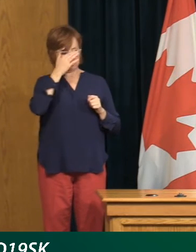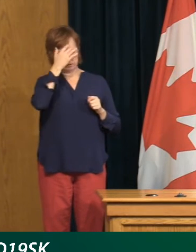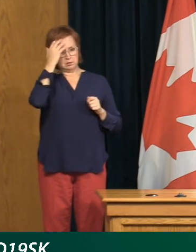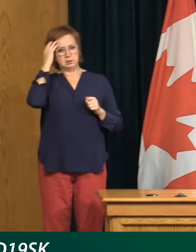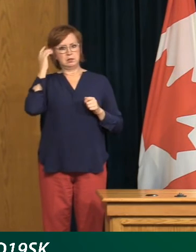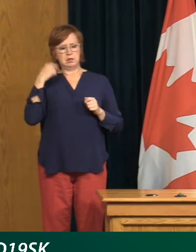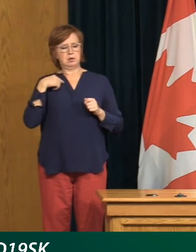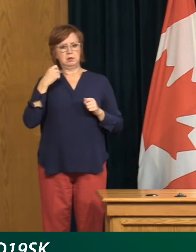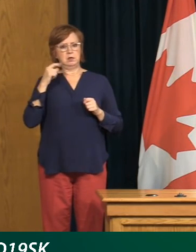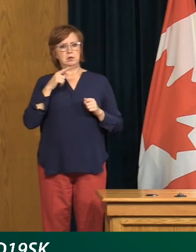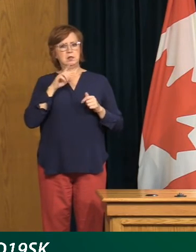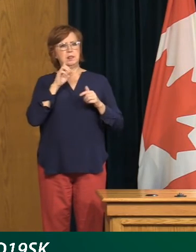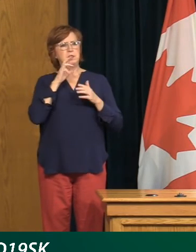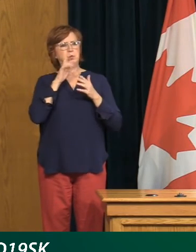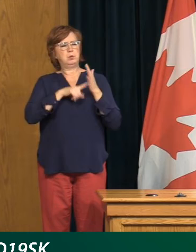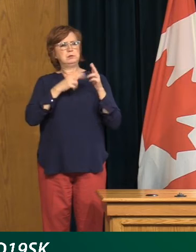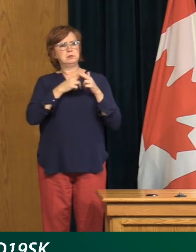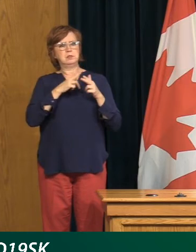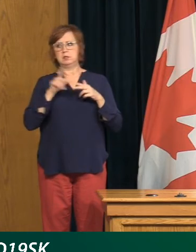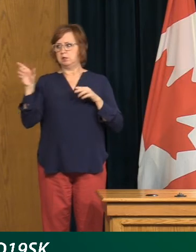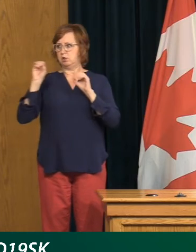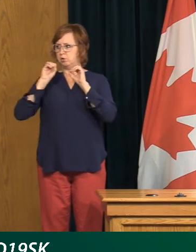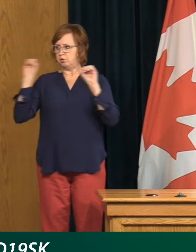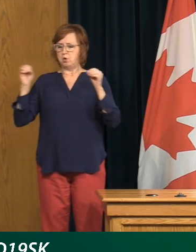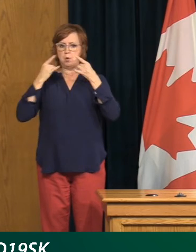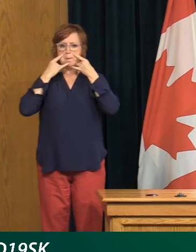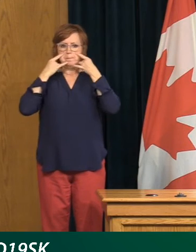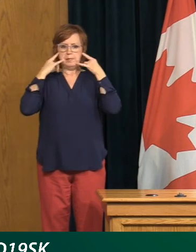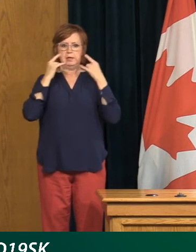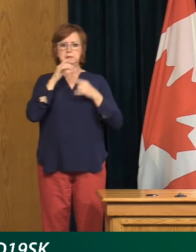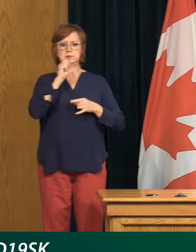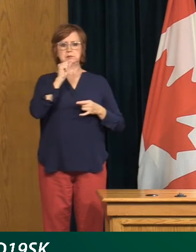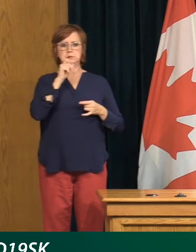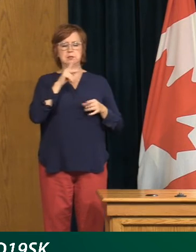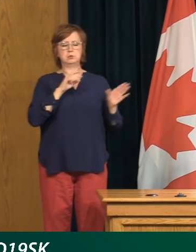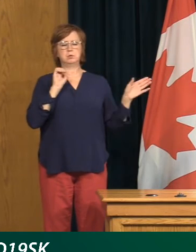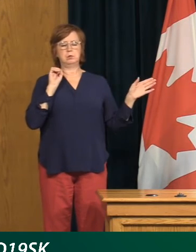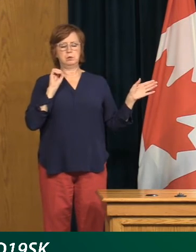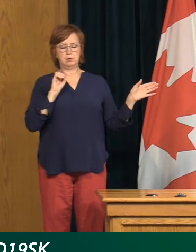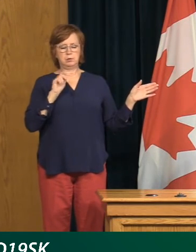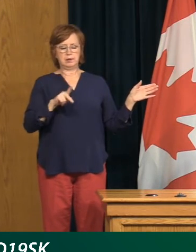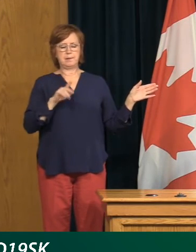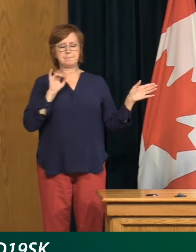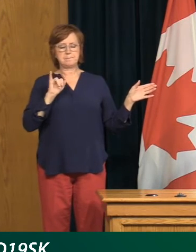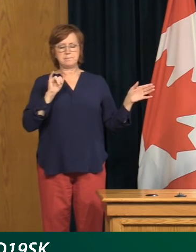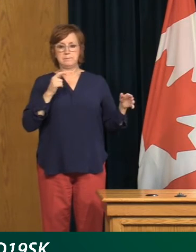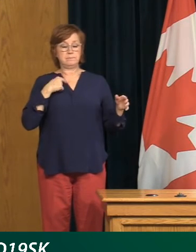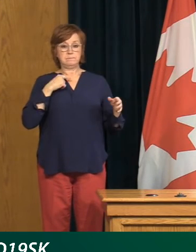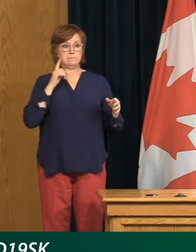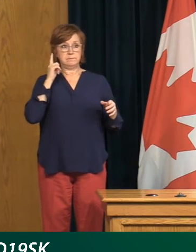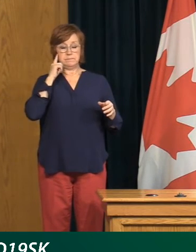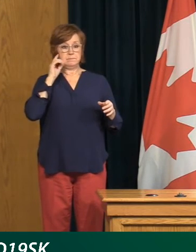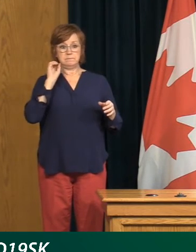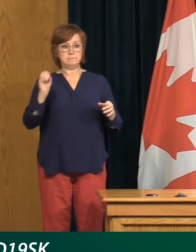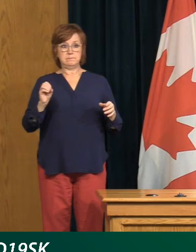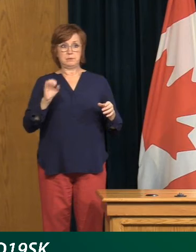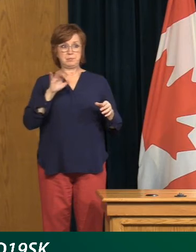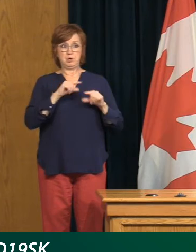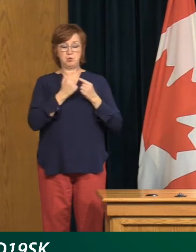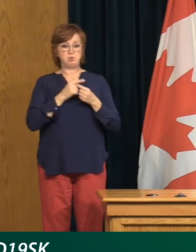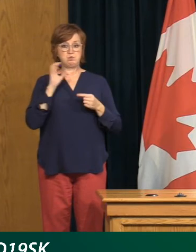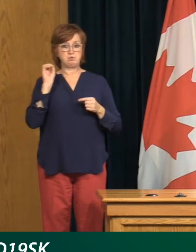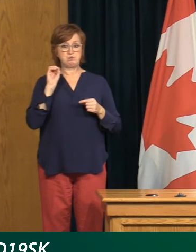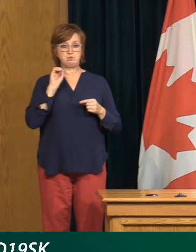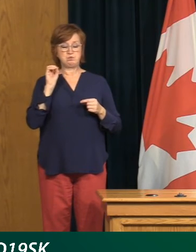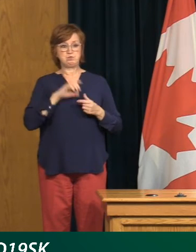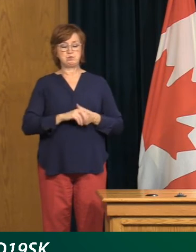did not get the name of the group. No Masks Saskatchewan. No, I have not heard of this group, but